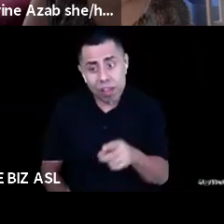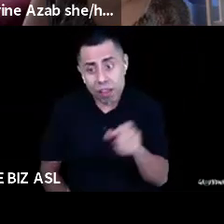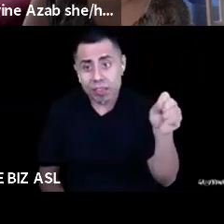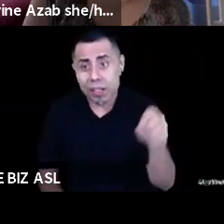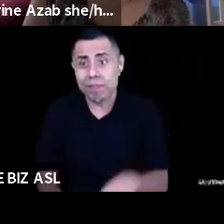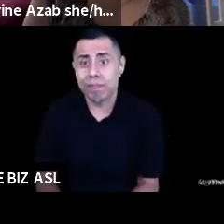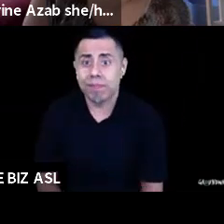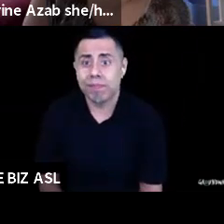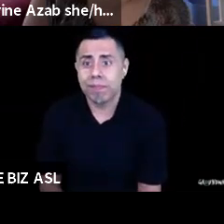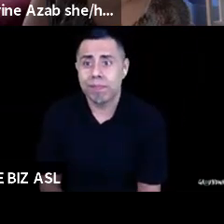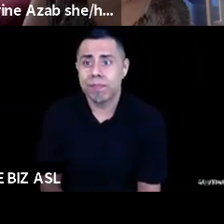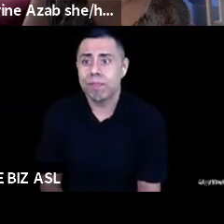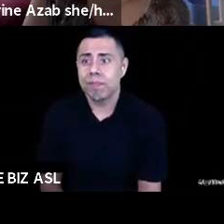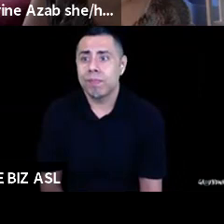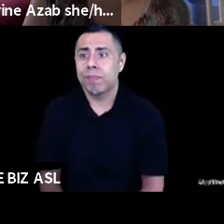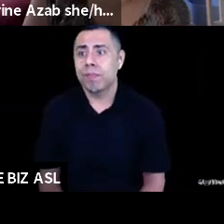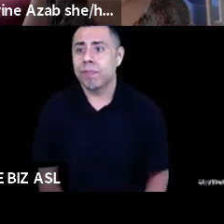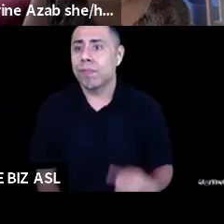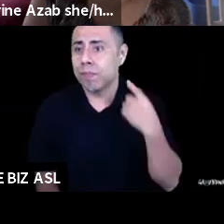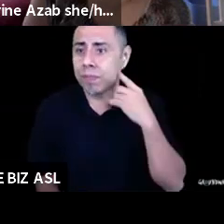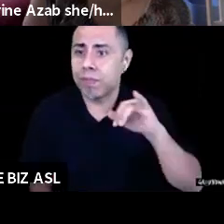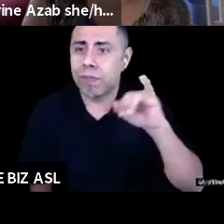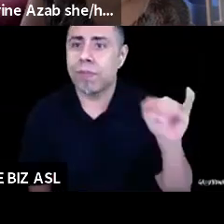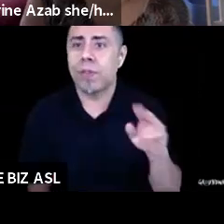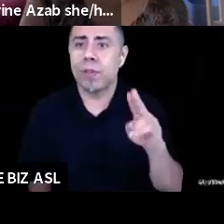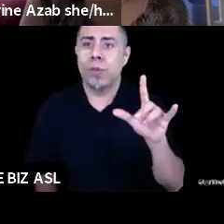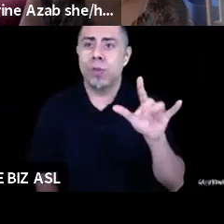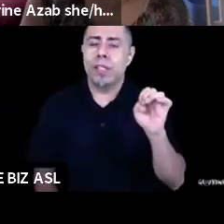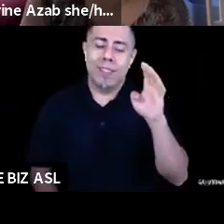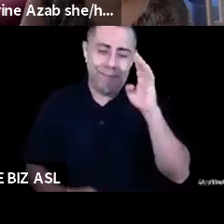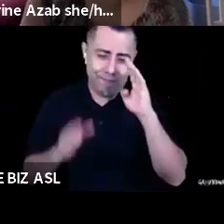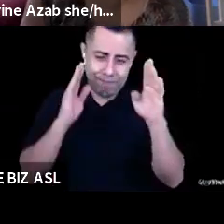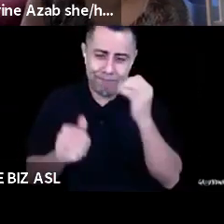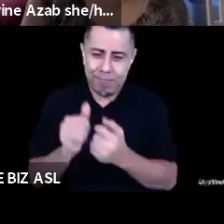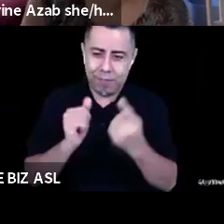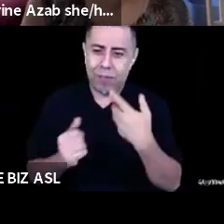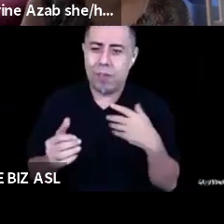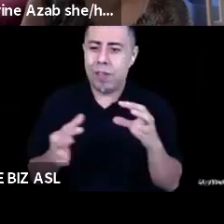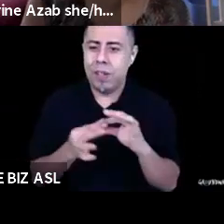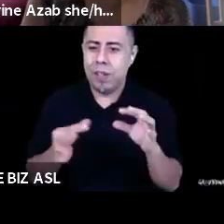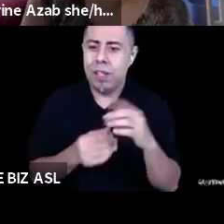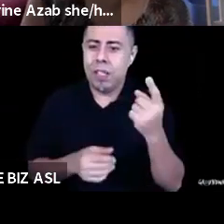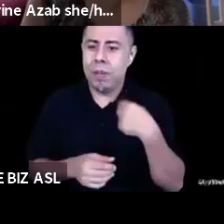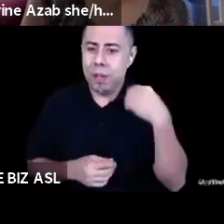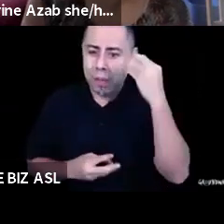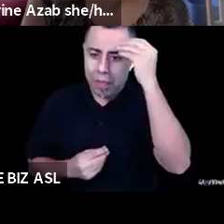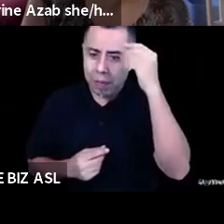Hi everyone. Um, I just wanted to say something I've been thinking about a lot today is, uh, scarcity and abundance.